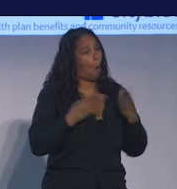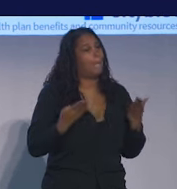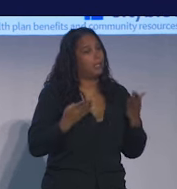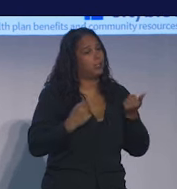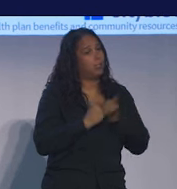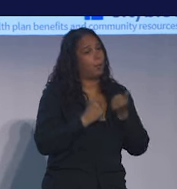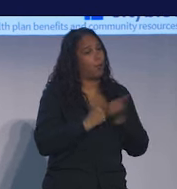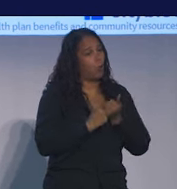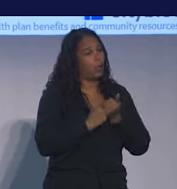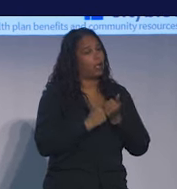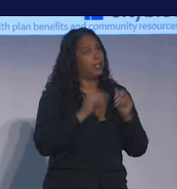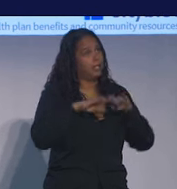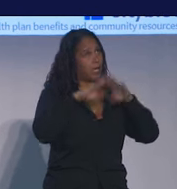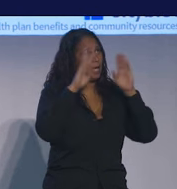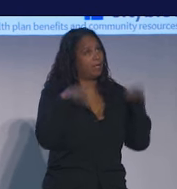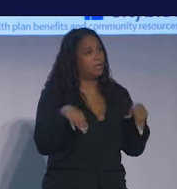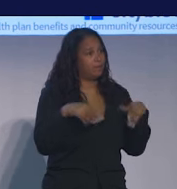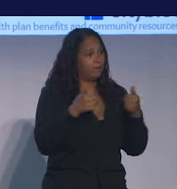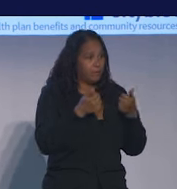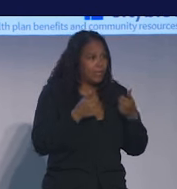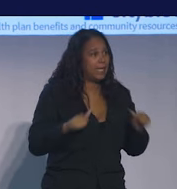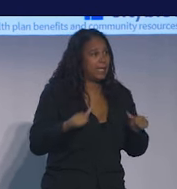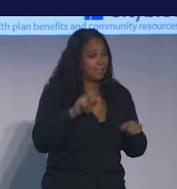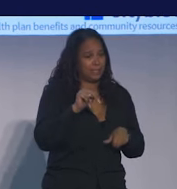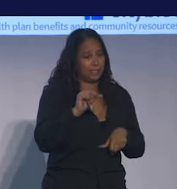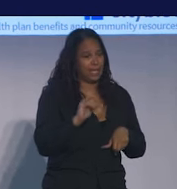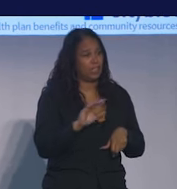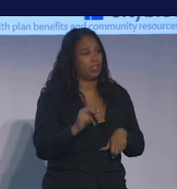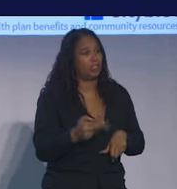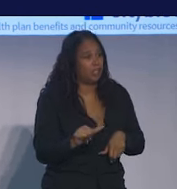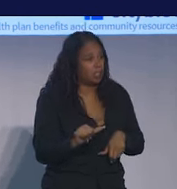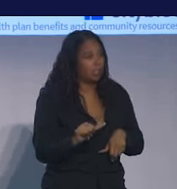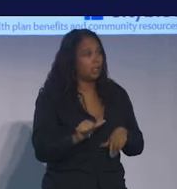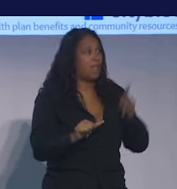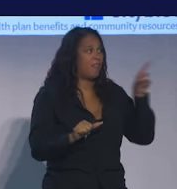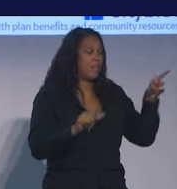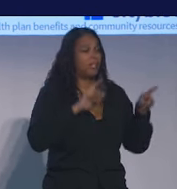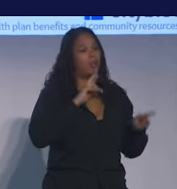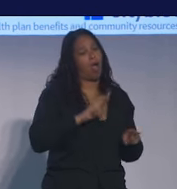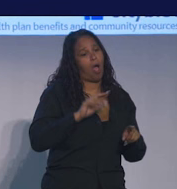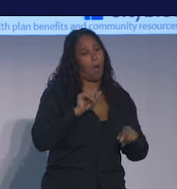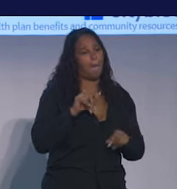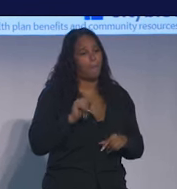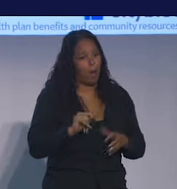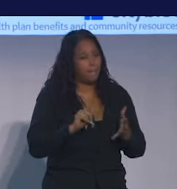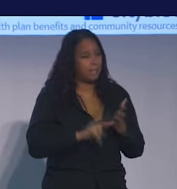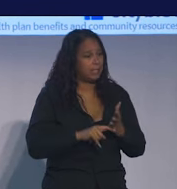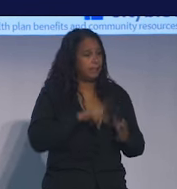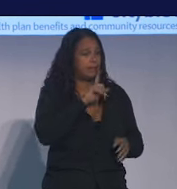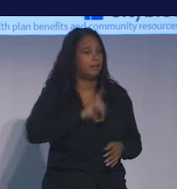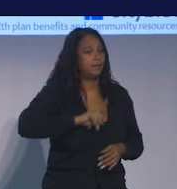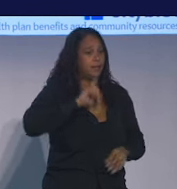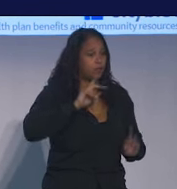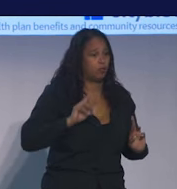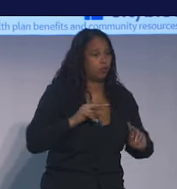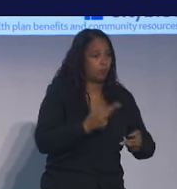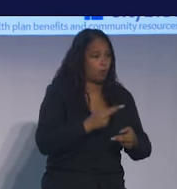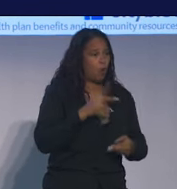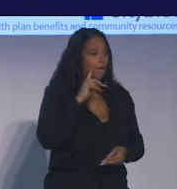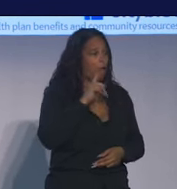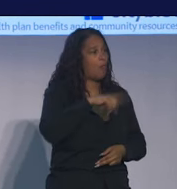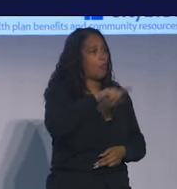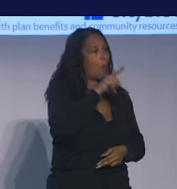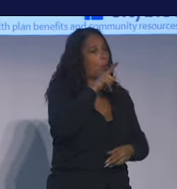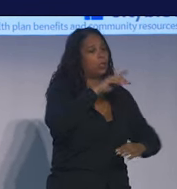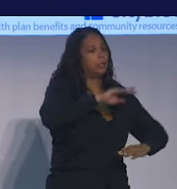units in New York in any given night? These are apartments, single occupancy rooms that are set aside for people with mental